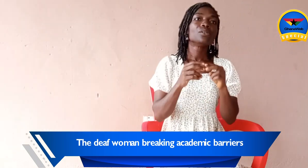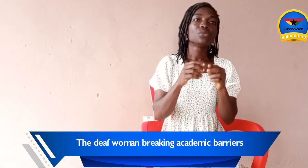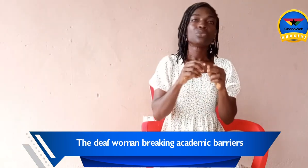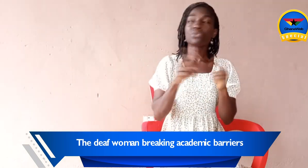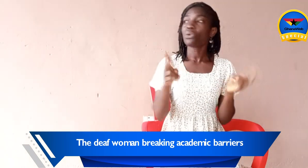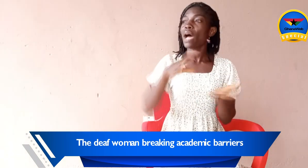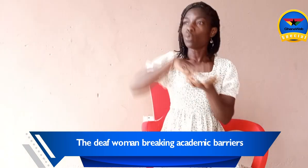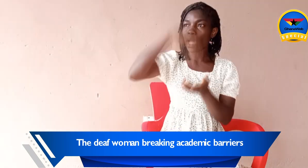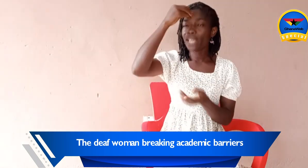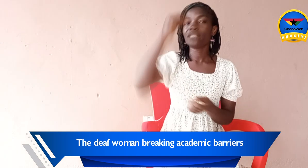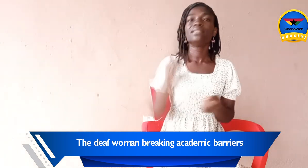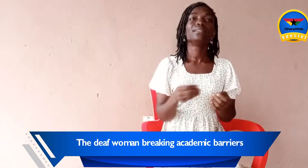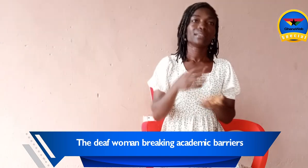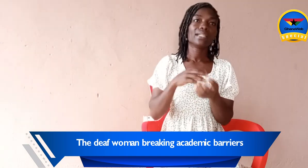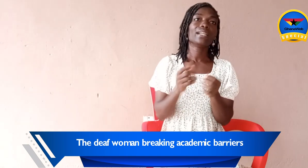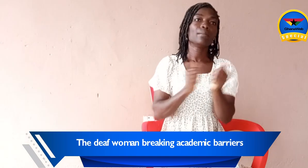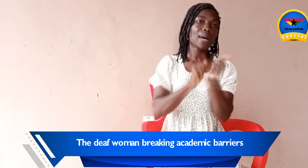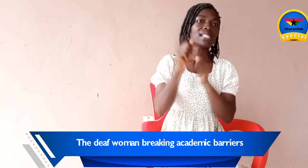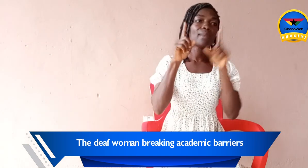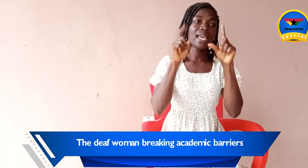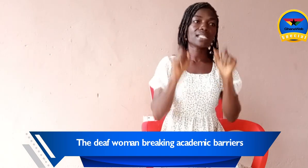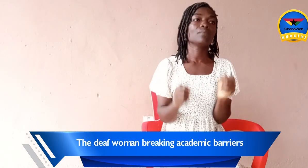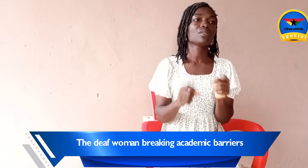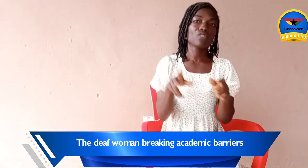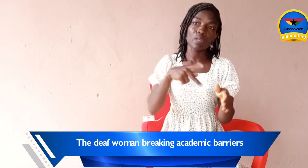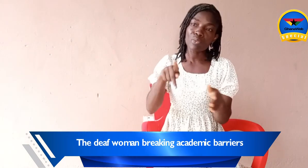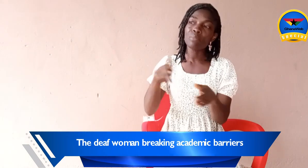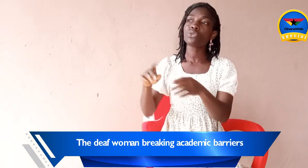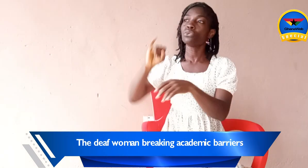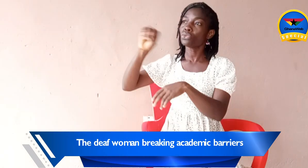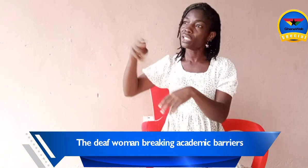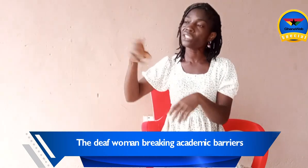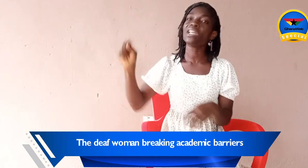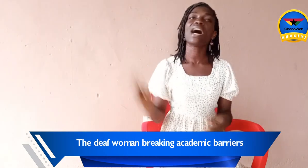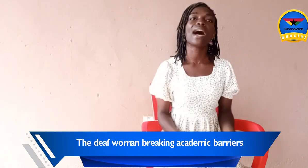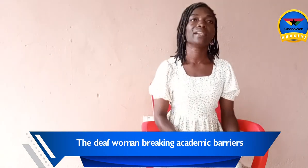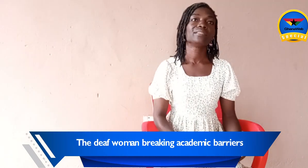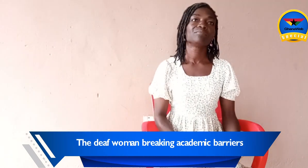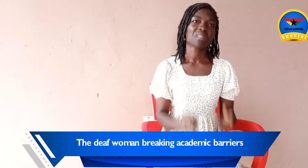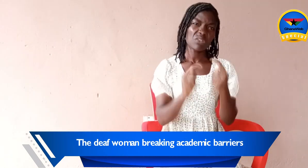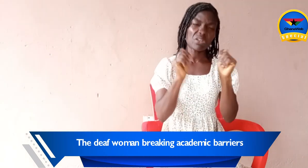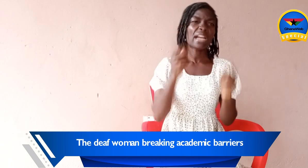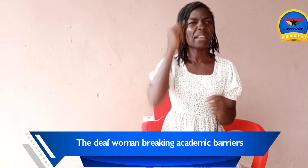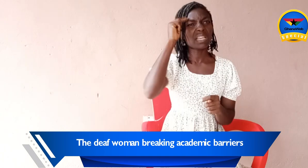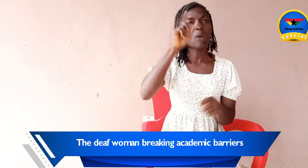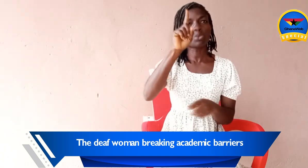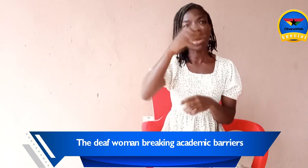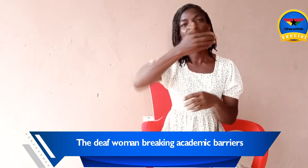So I could learn and advance my exams from the primary school to the junior high. That's right. I think I was one of the